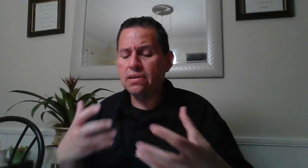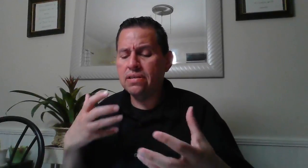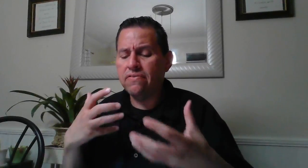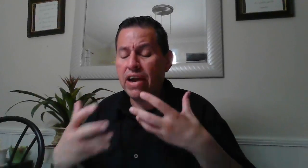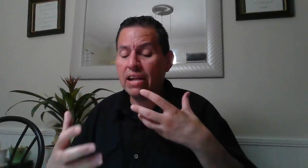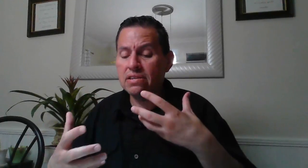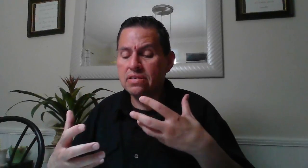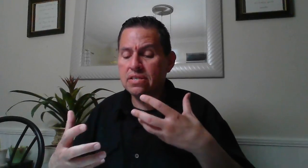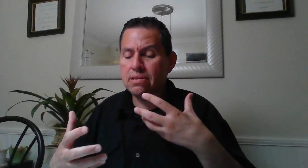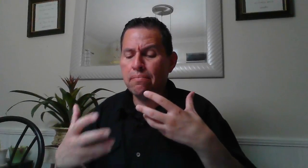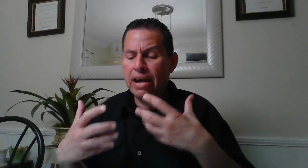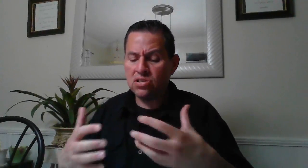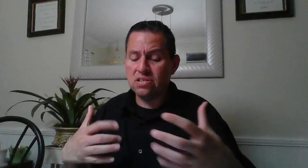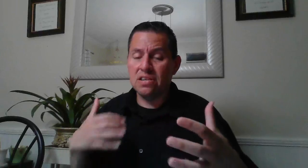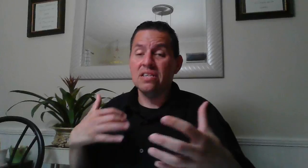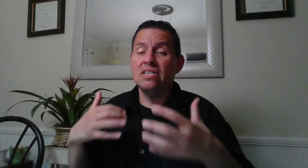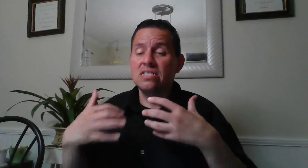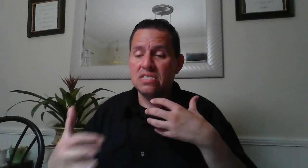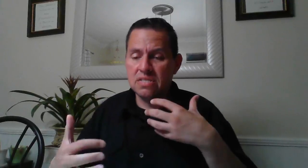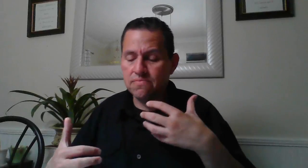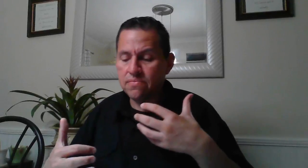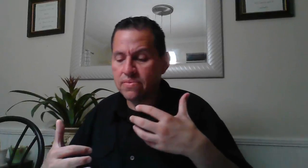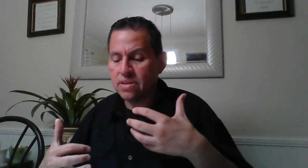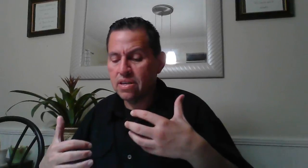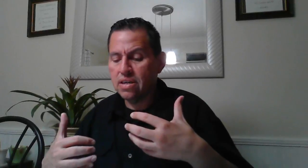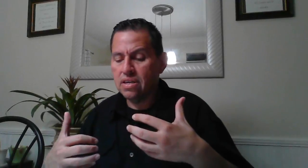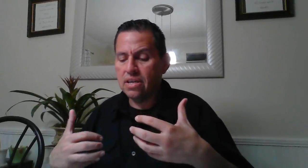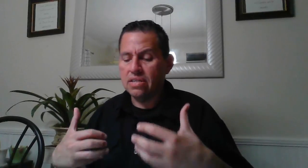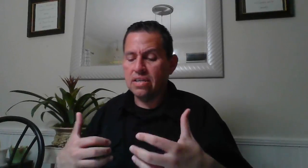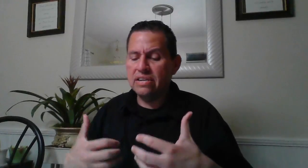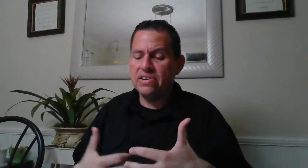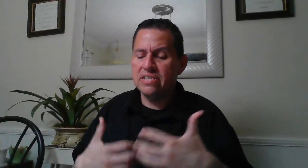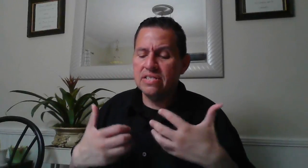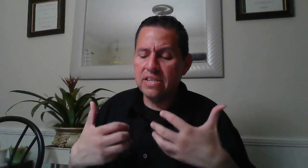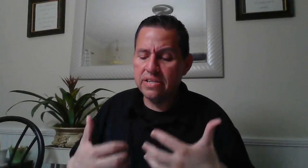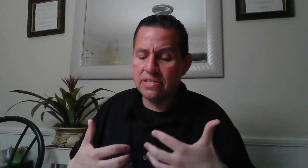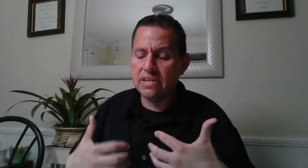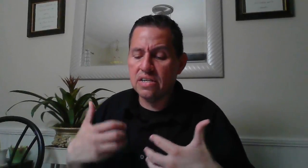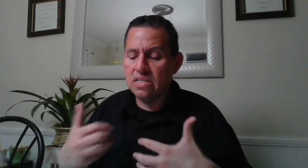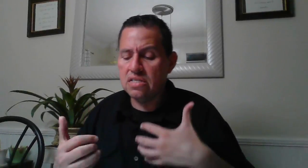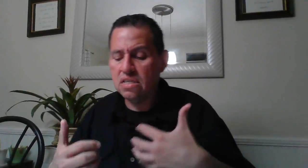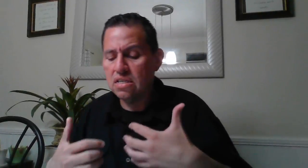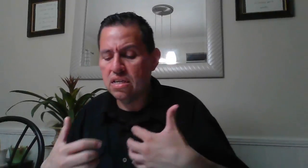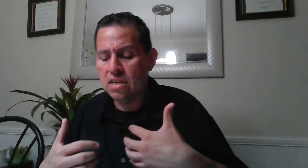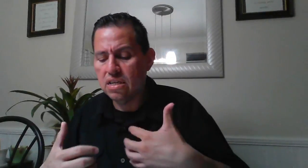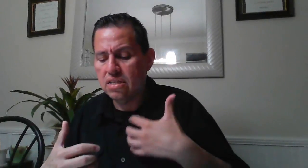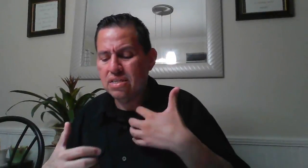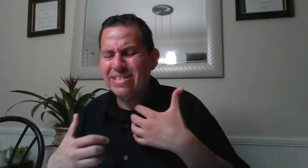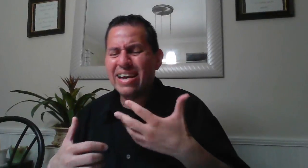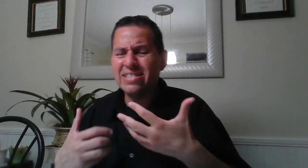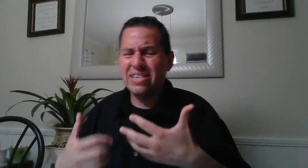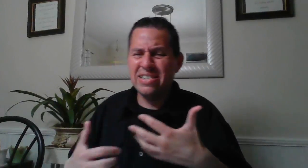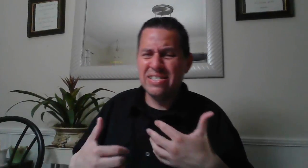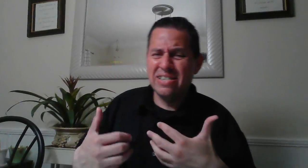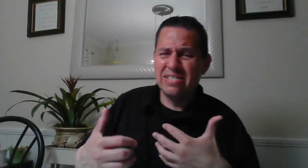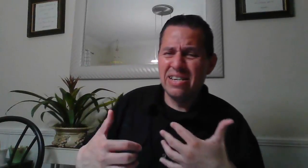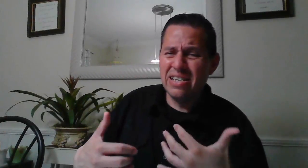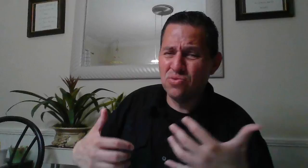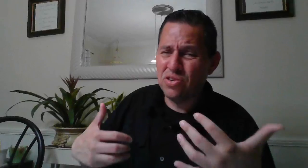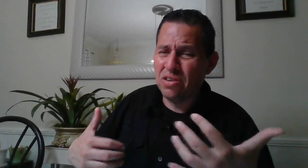the falcon is a master at hunting and living in the desert hunting can it's not as easy as it is when you're